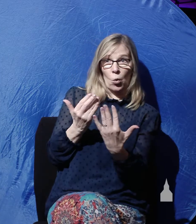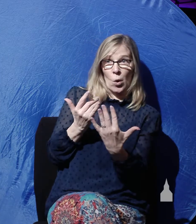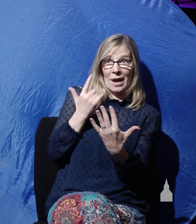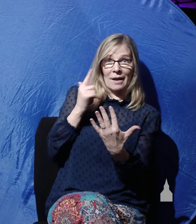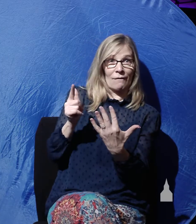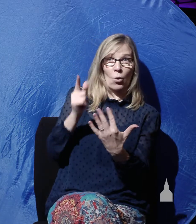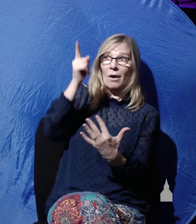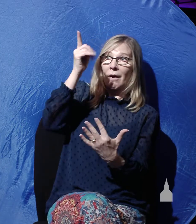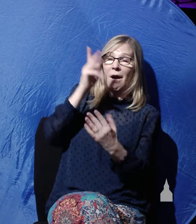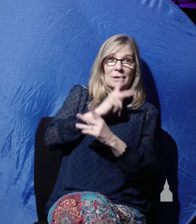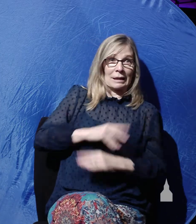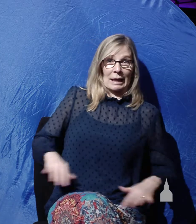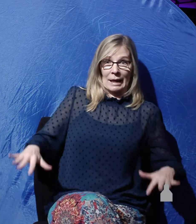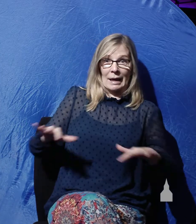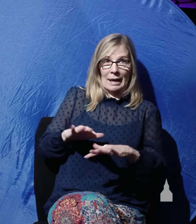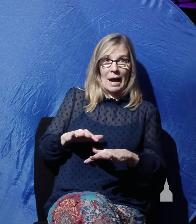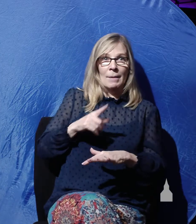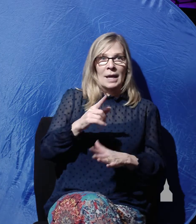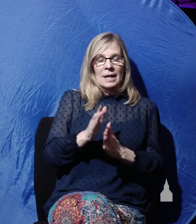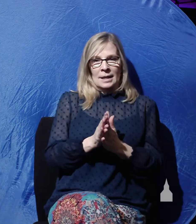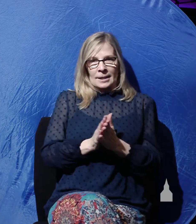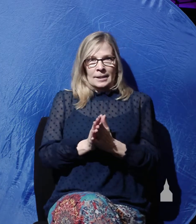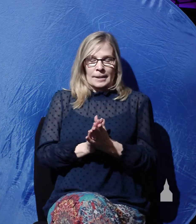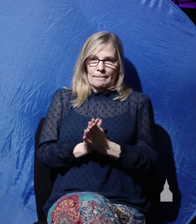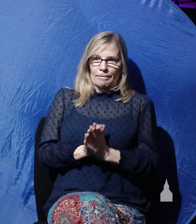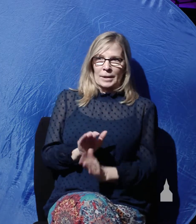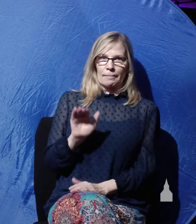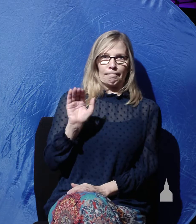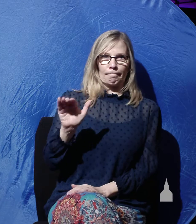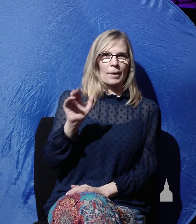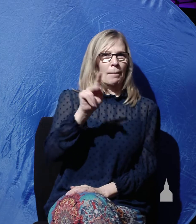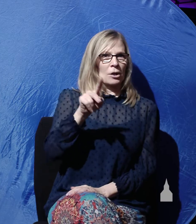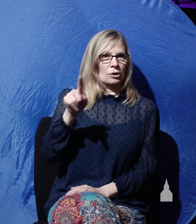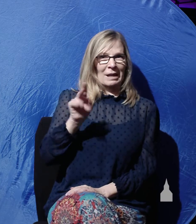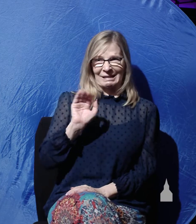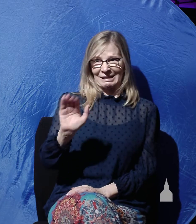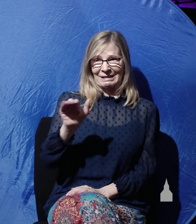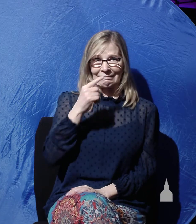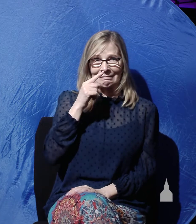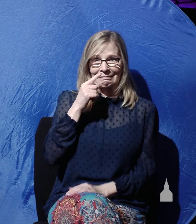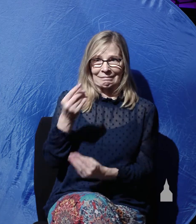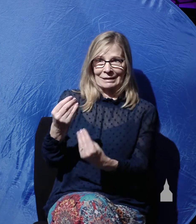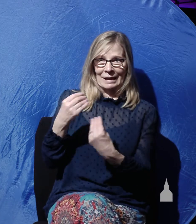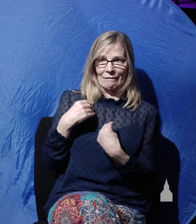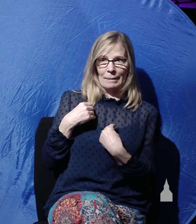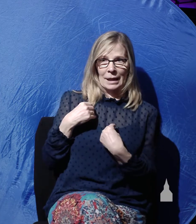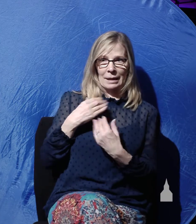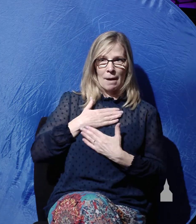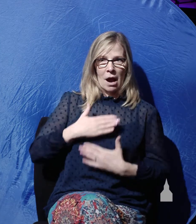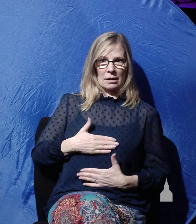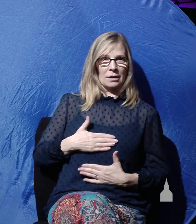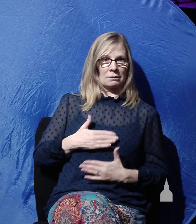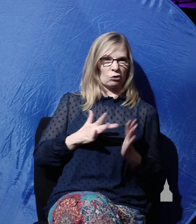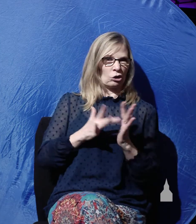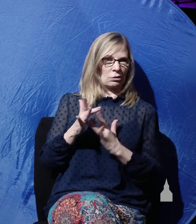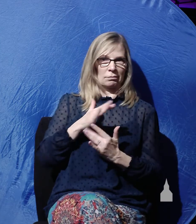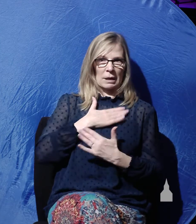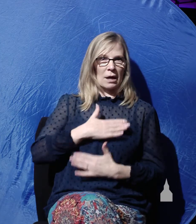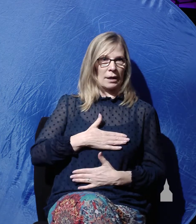courage and went in before Pilate and asked for the body of Jesus. Now in ancient times, Jewish people did not work